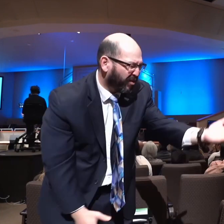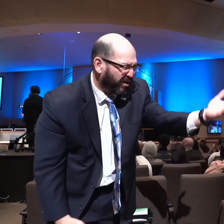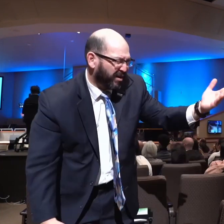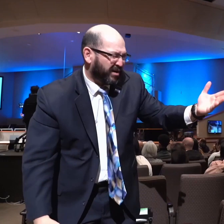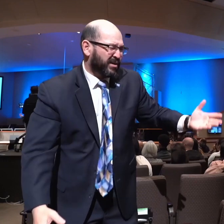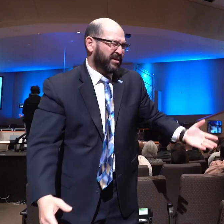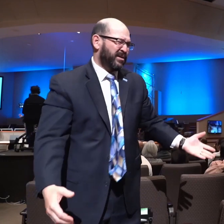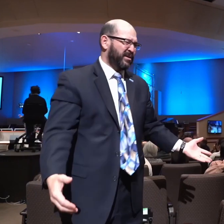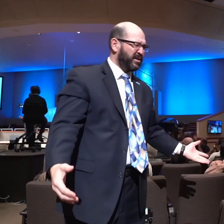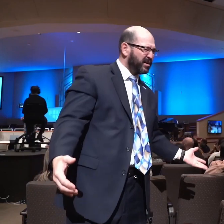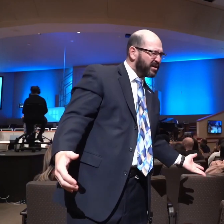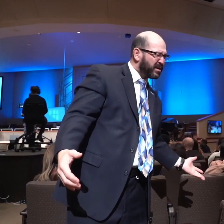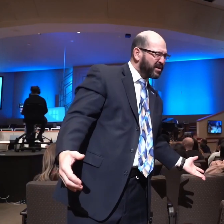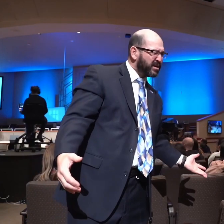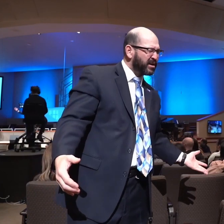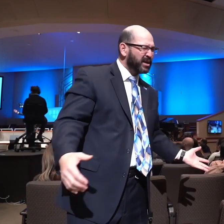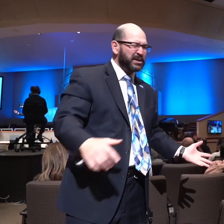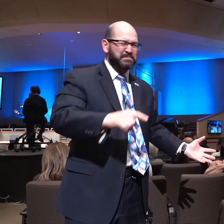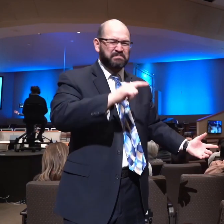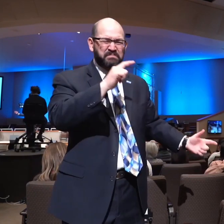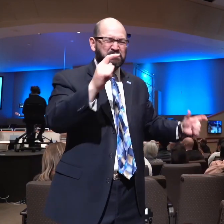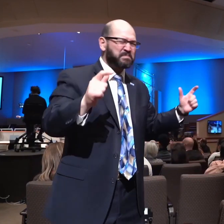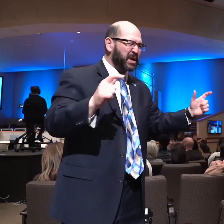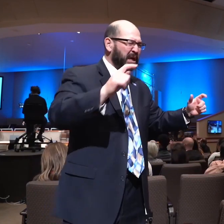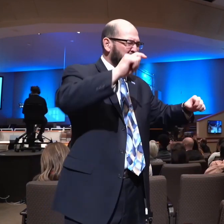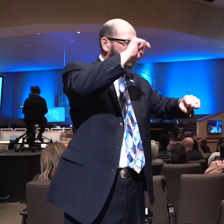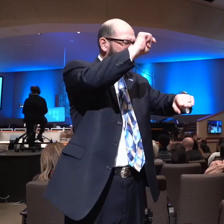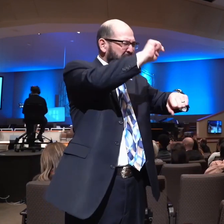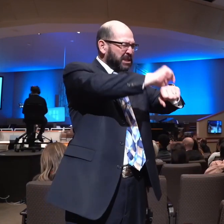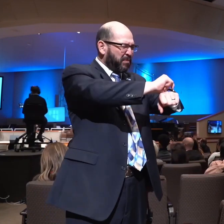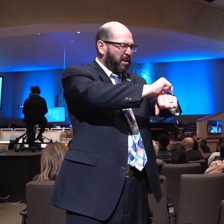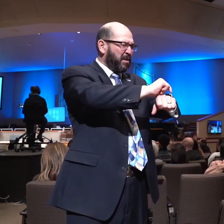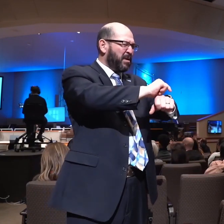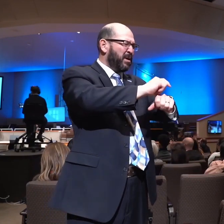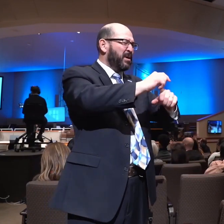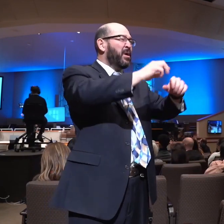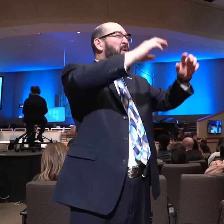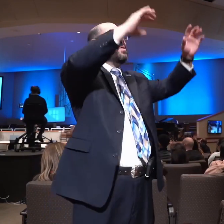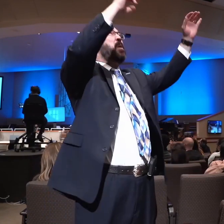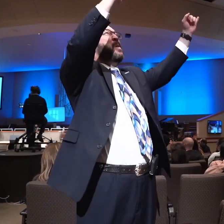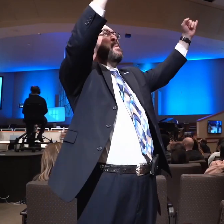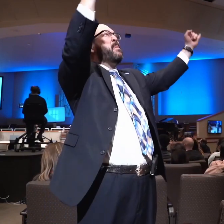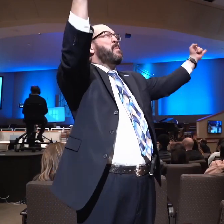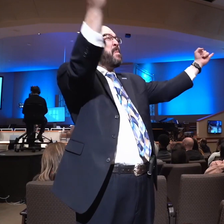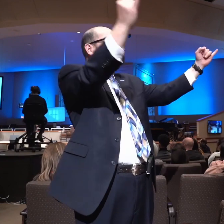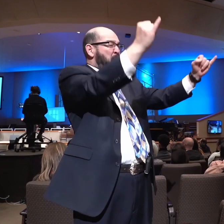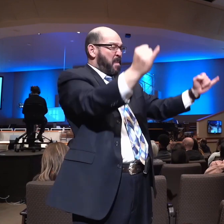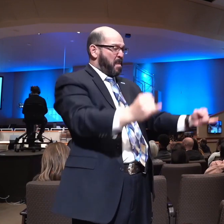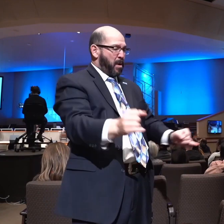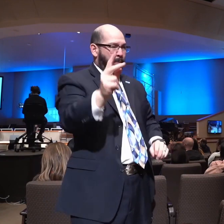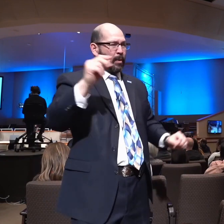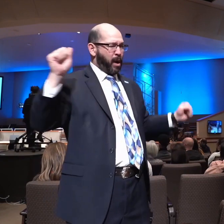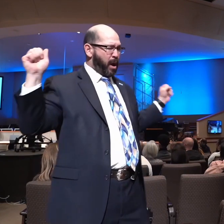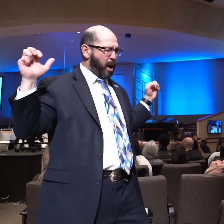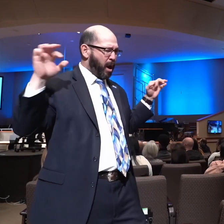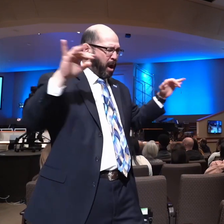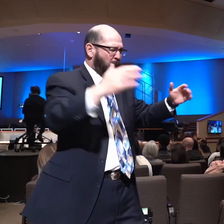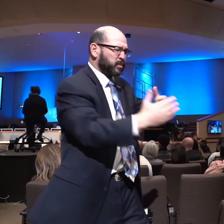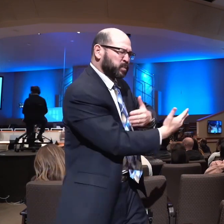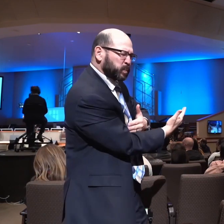a large, large statue of Buddha and people going and going early in the morning and throughout the day